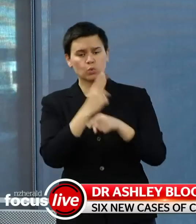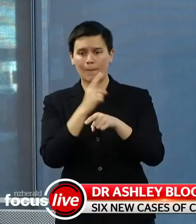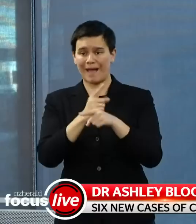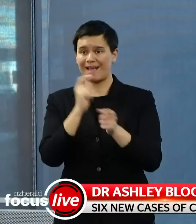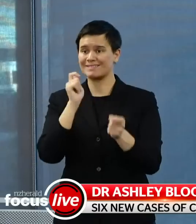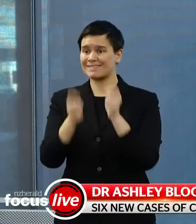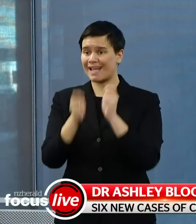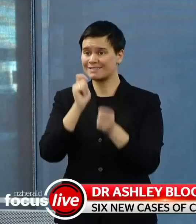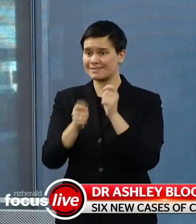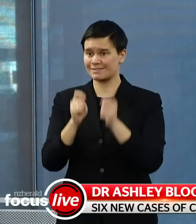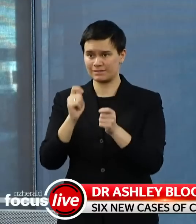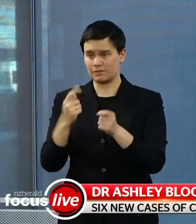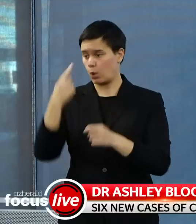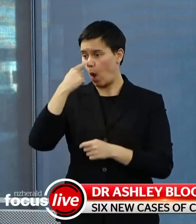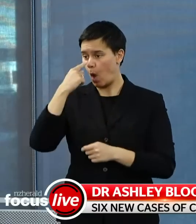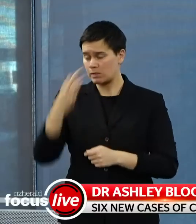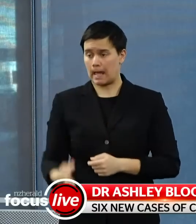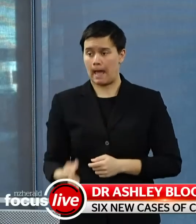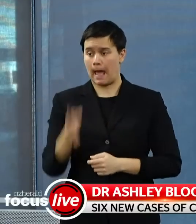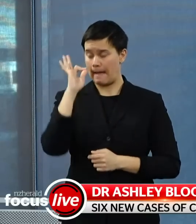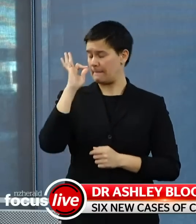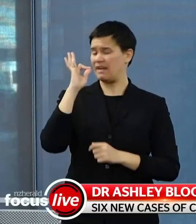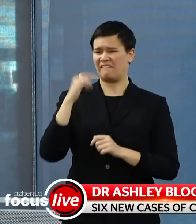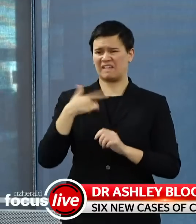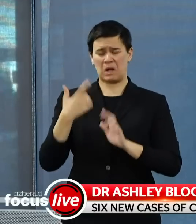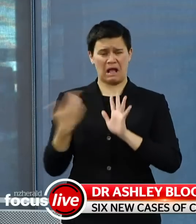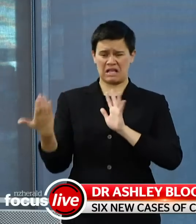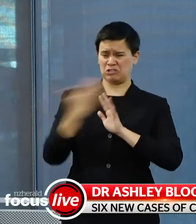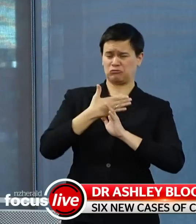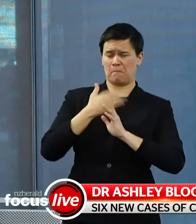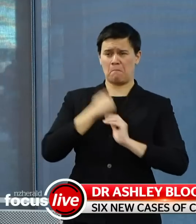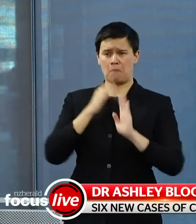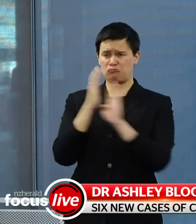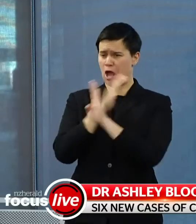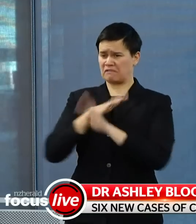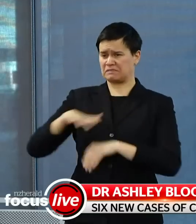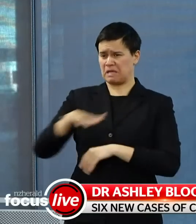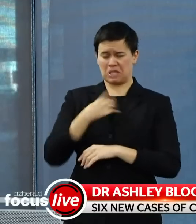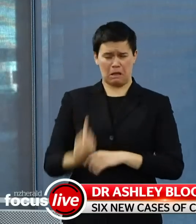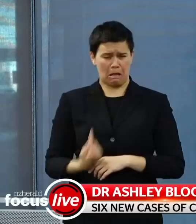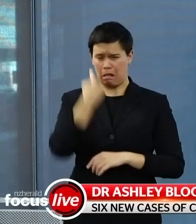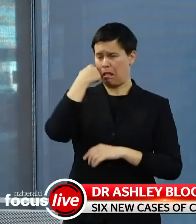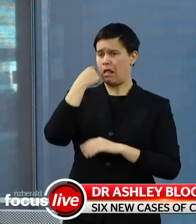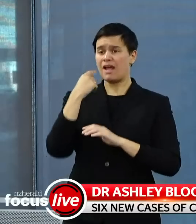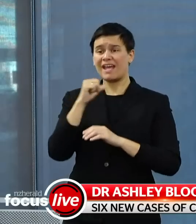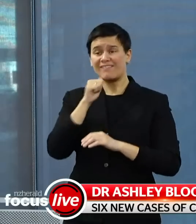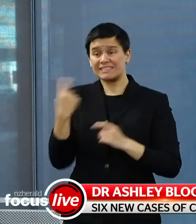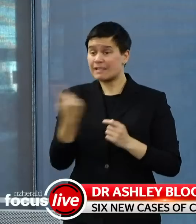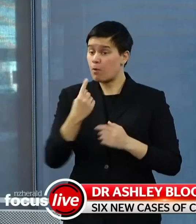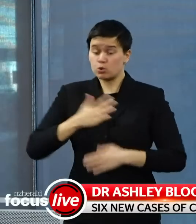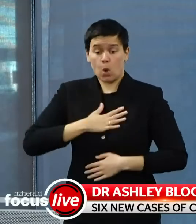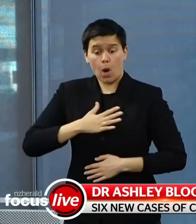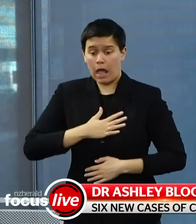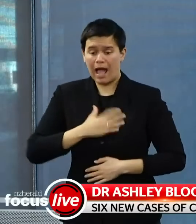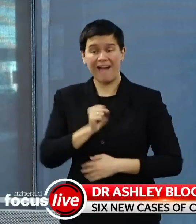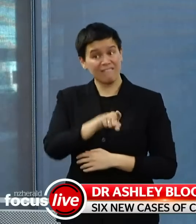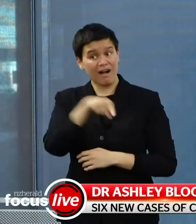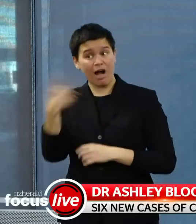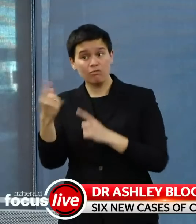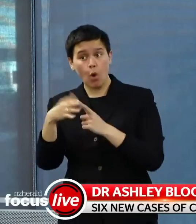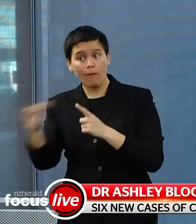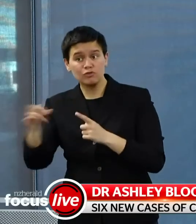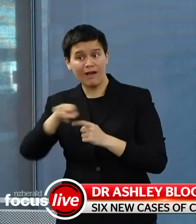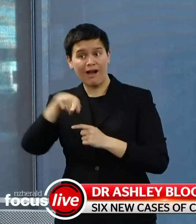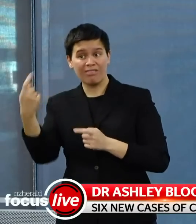Are there other softer options for people who are squeamish about having something shoved down their throat? Well, there are, there,